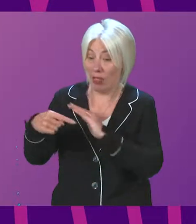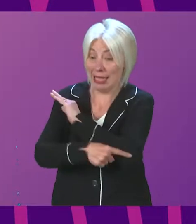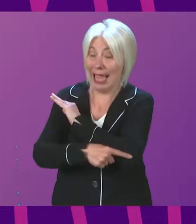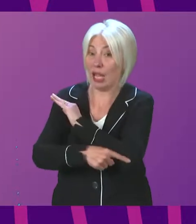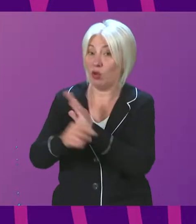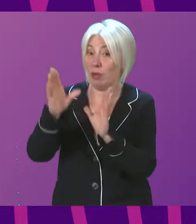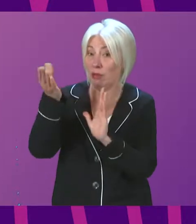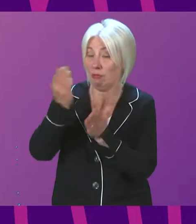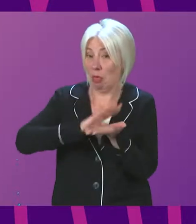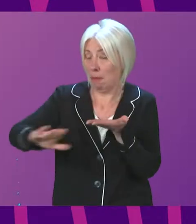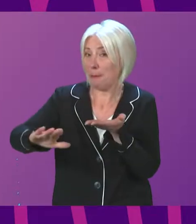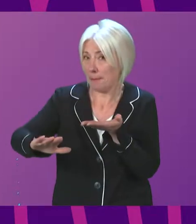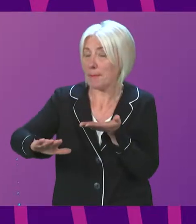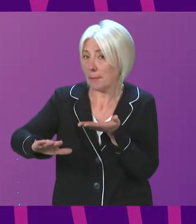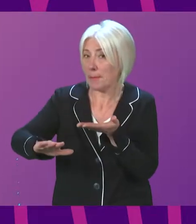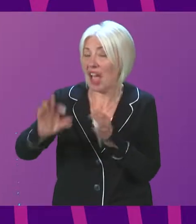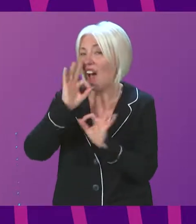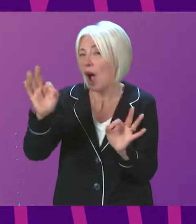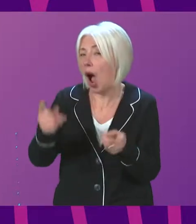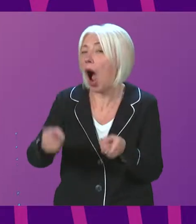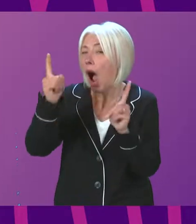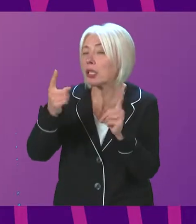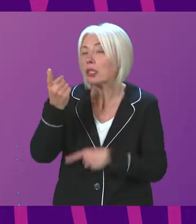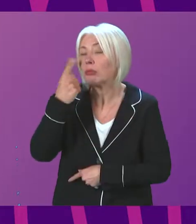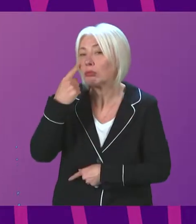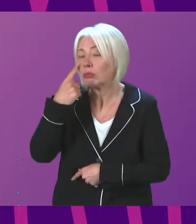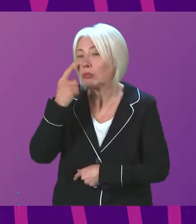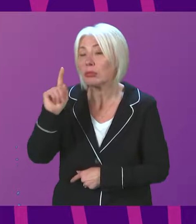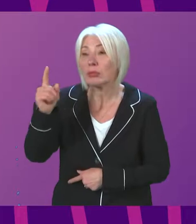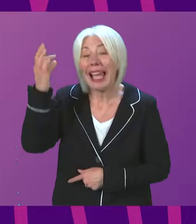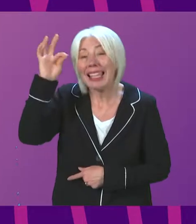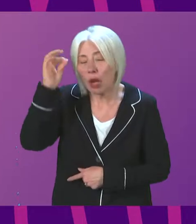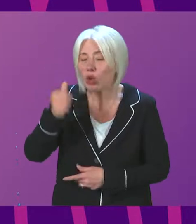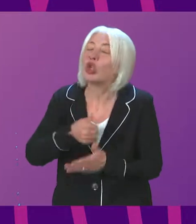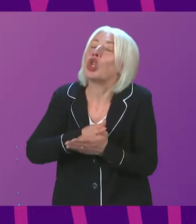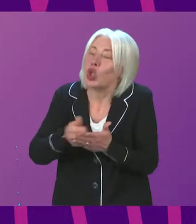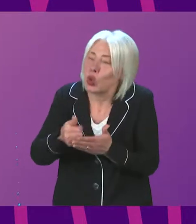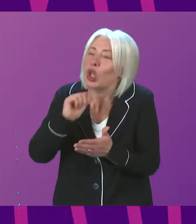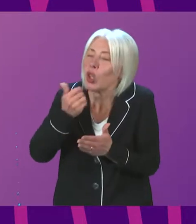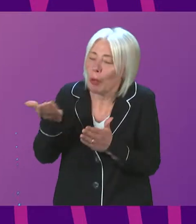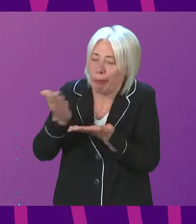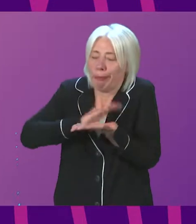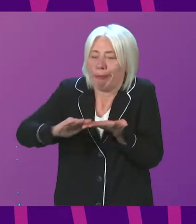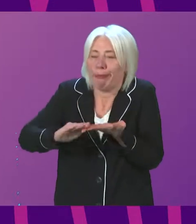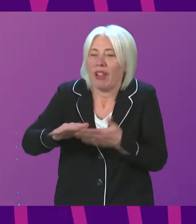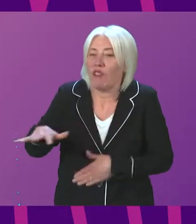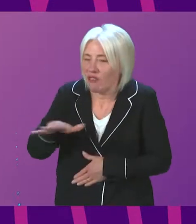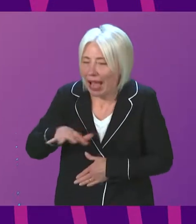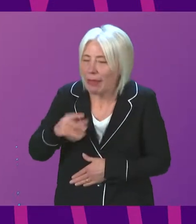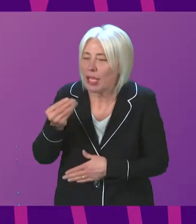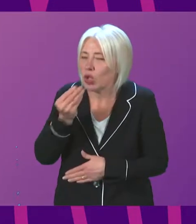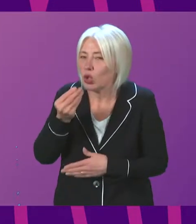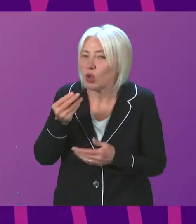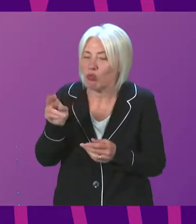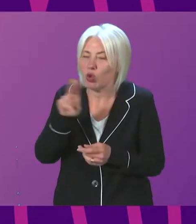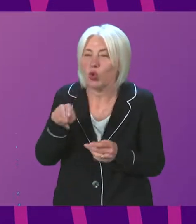do is to look at that it should be said that local authorities do usually write off school meal debt for families but as I have said I have asked